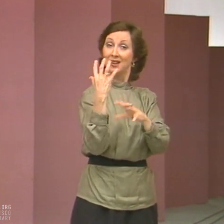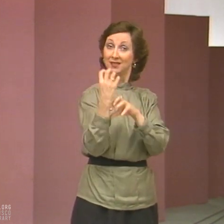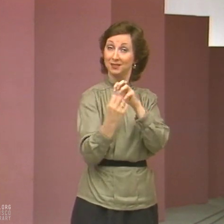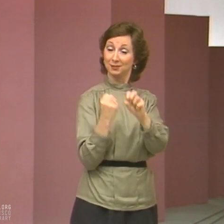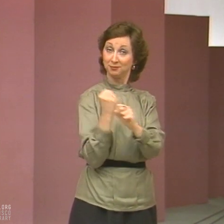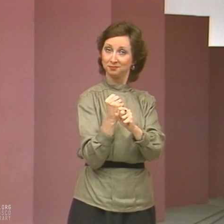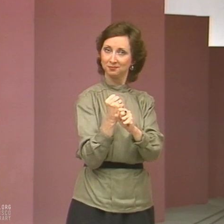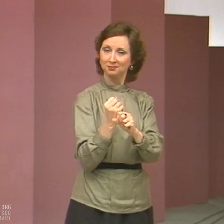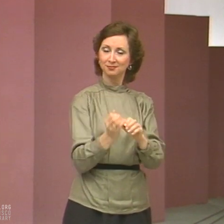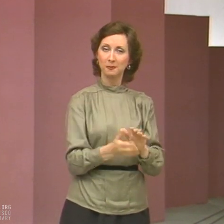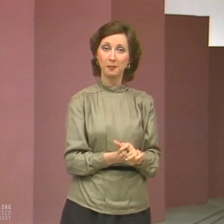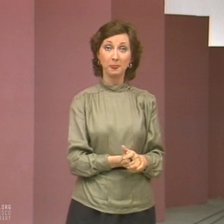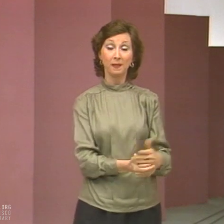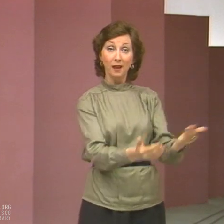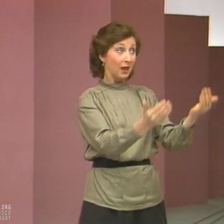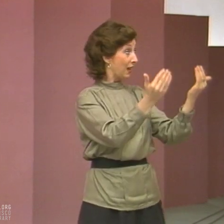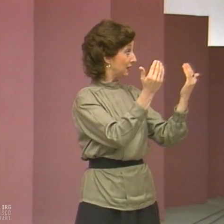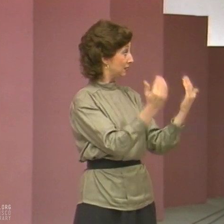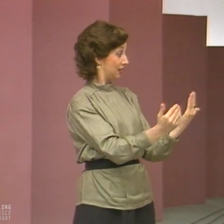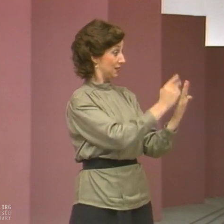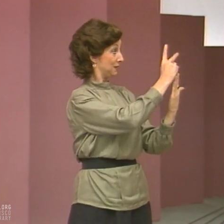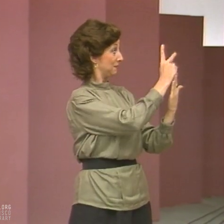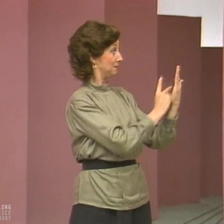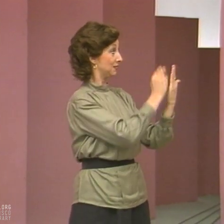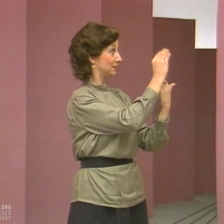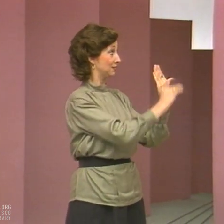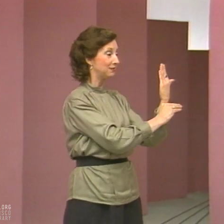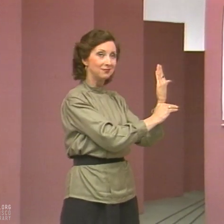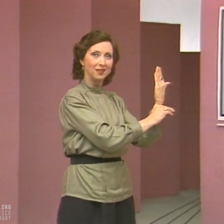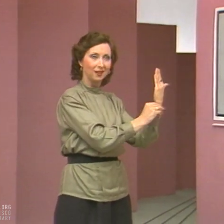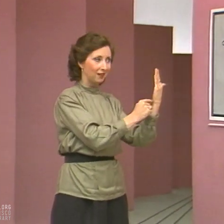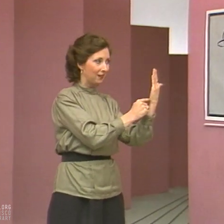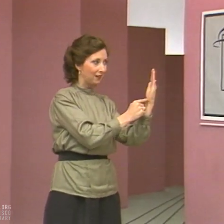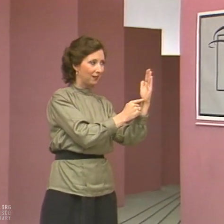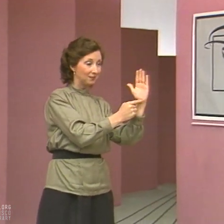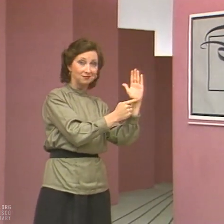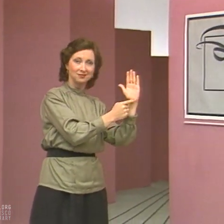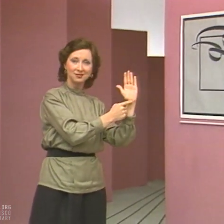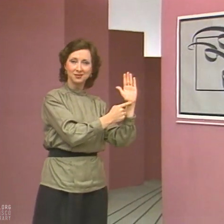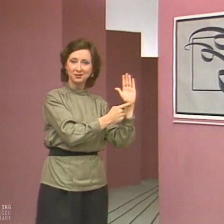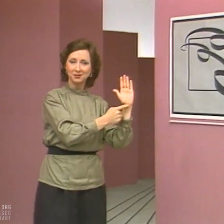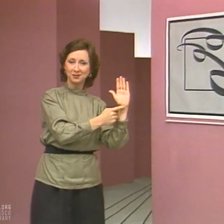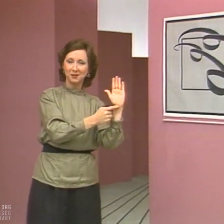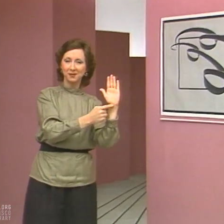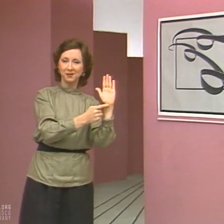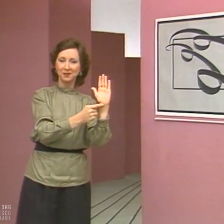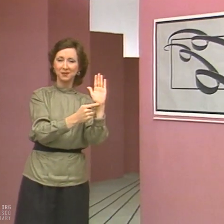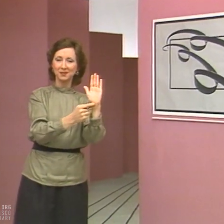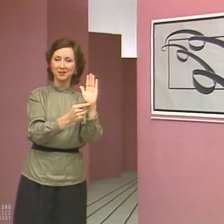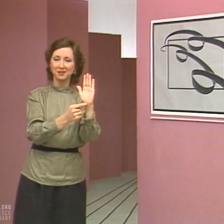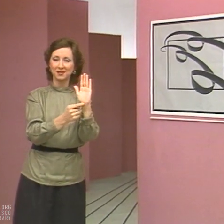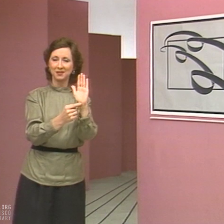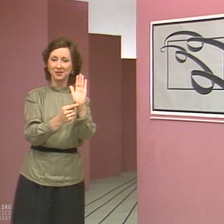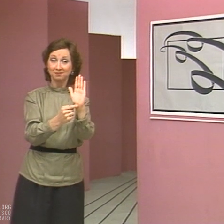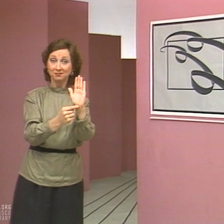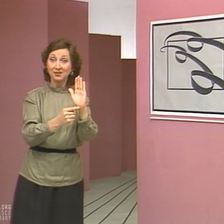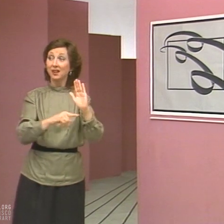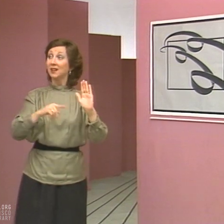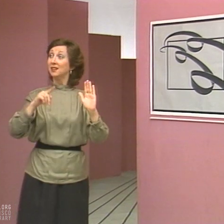otherwise considered works of merit. We will be showing you literary works created by deaf people in